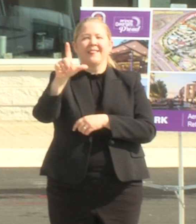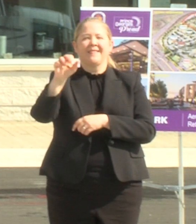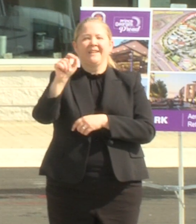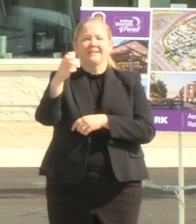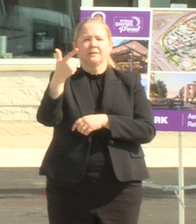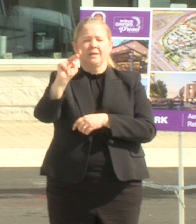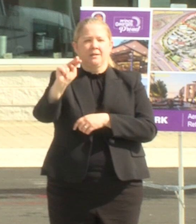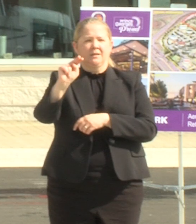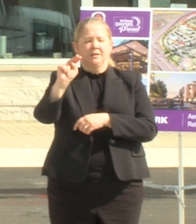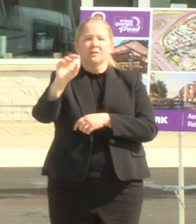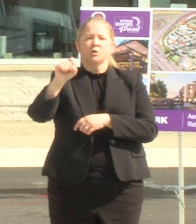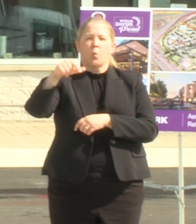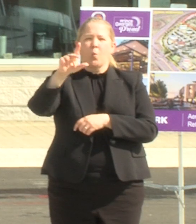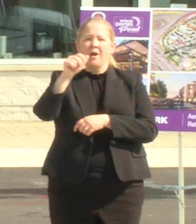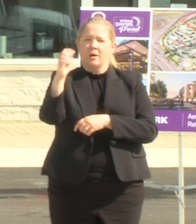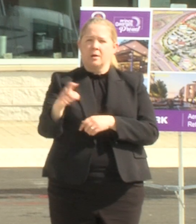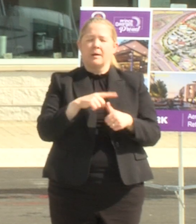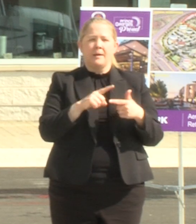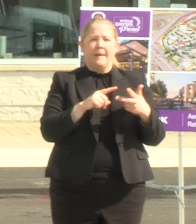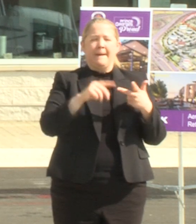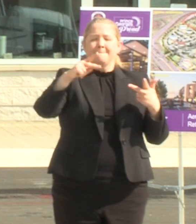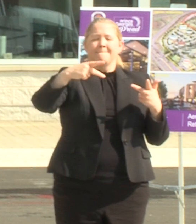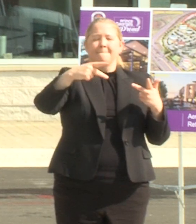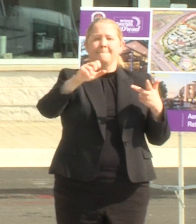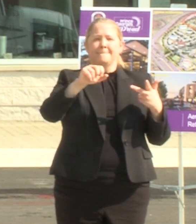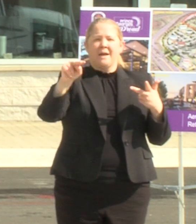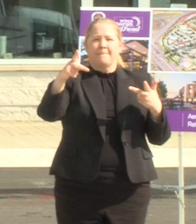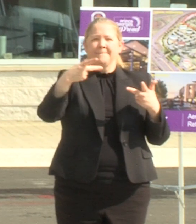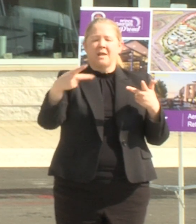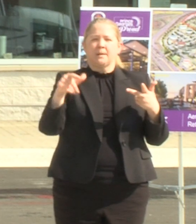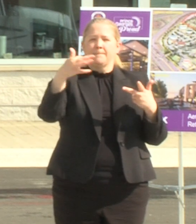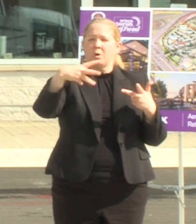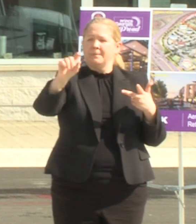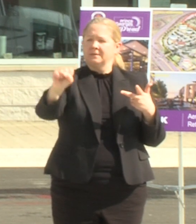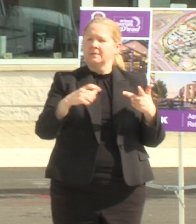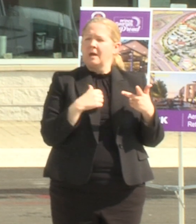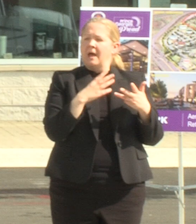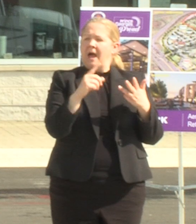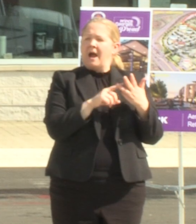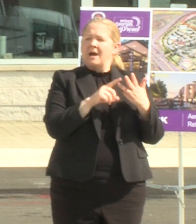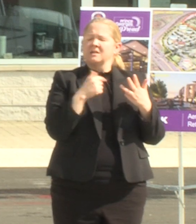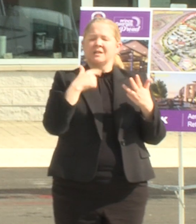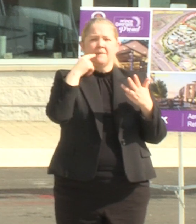place apartments andrews park town center and the fuse sports and entertainment district in north carolina